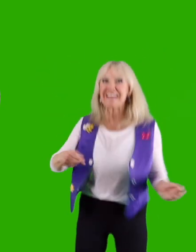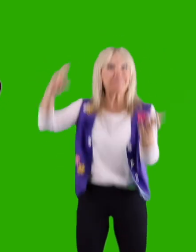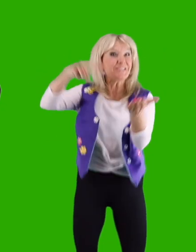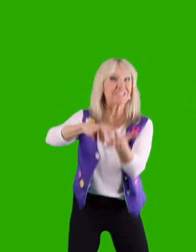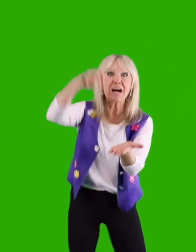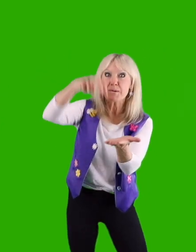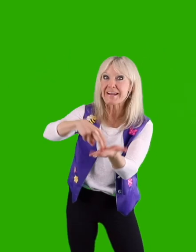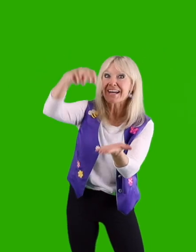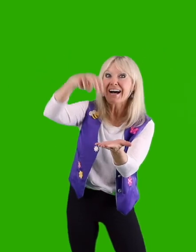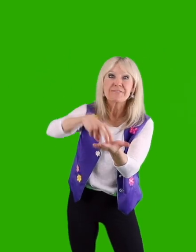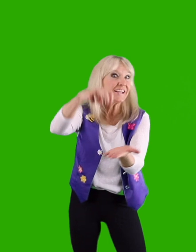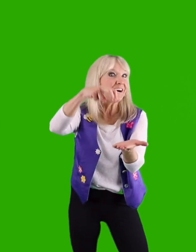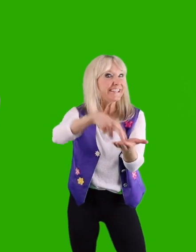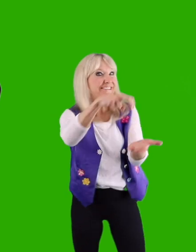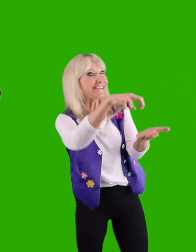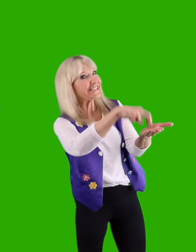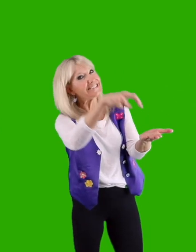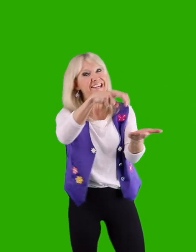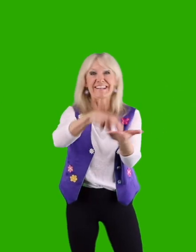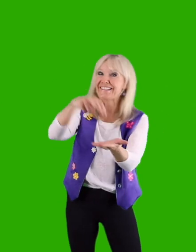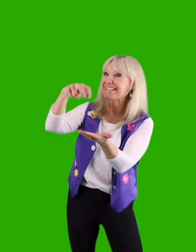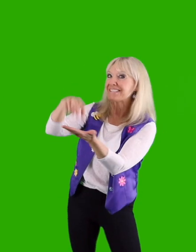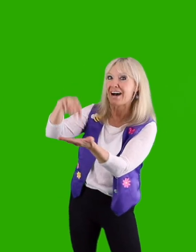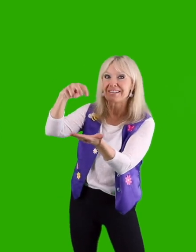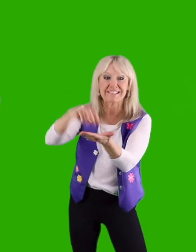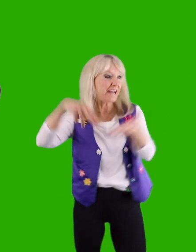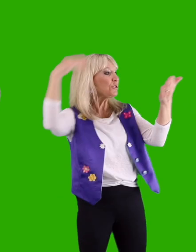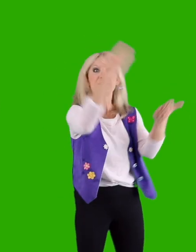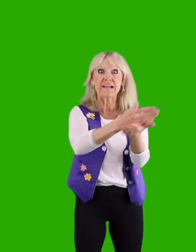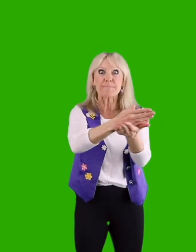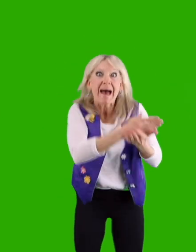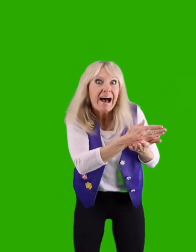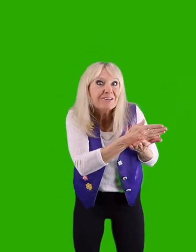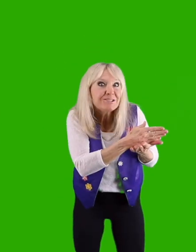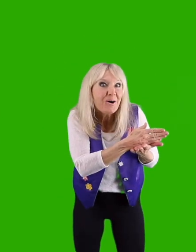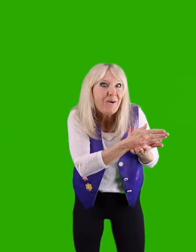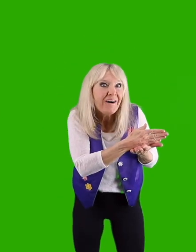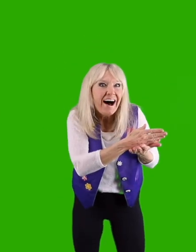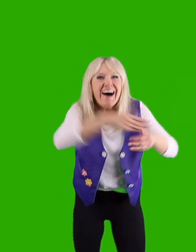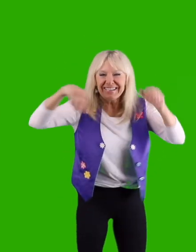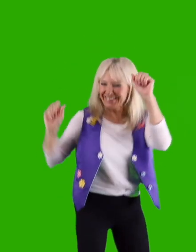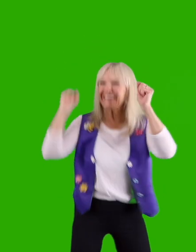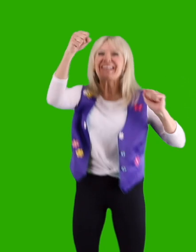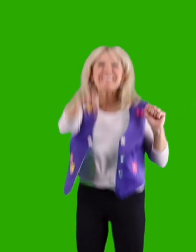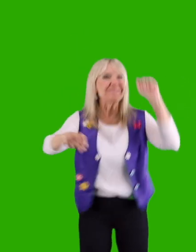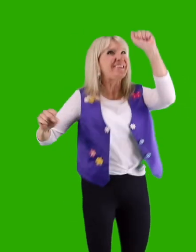time to jump. Brink up! Free polito, stop the release. Now it's time to stop. Alto. We're little jumping,